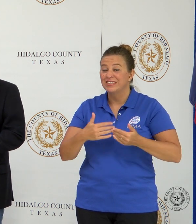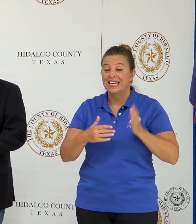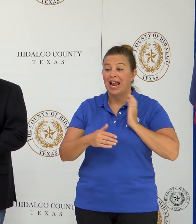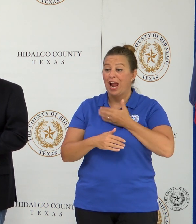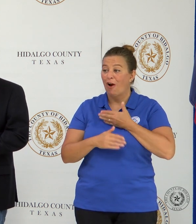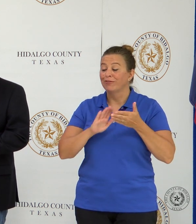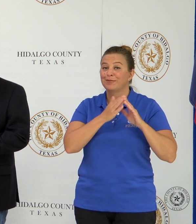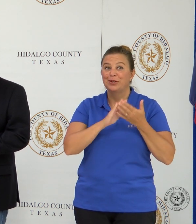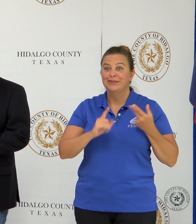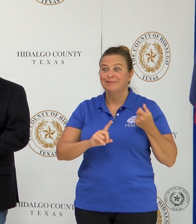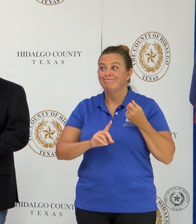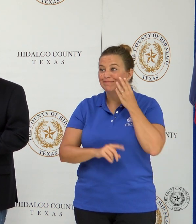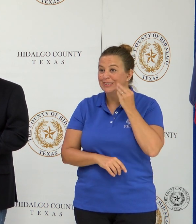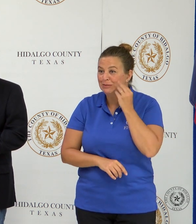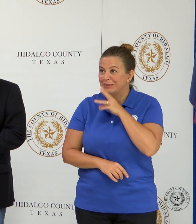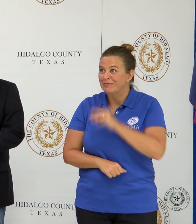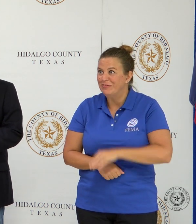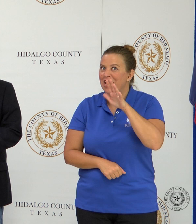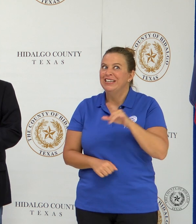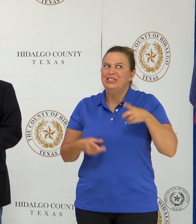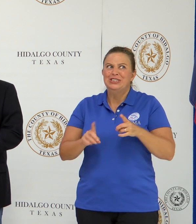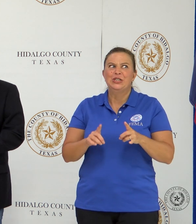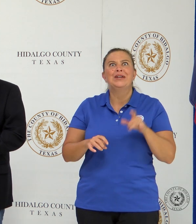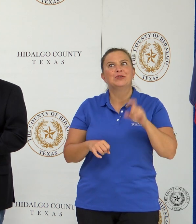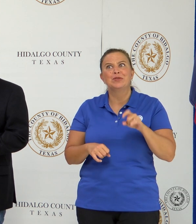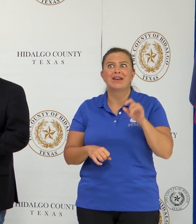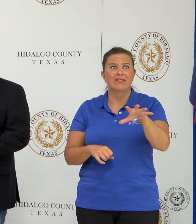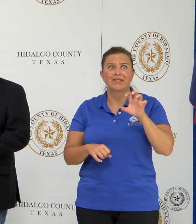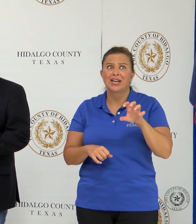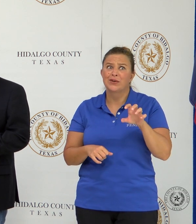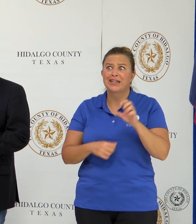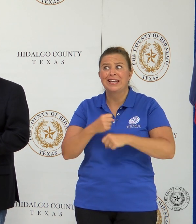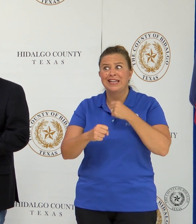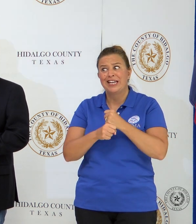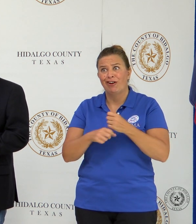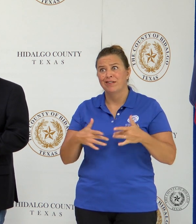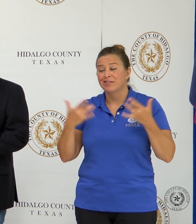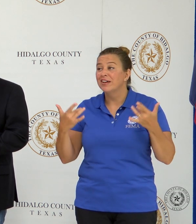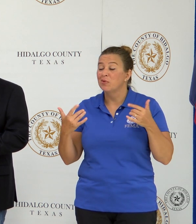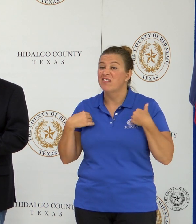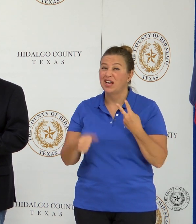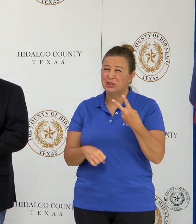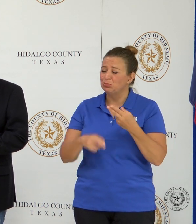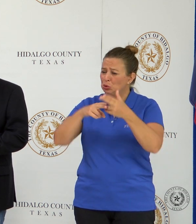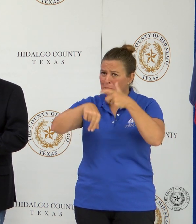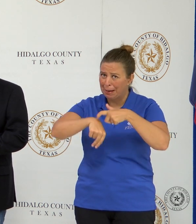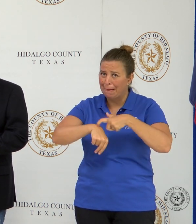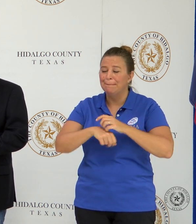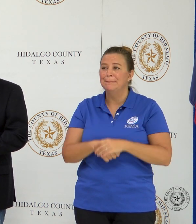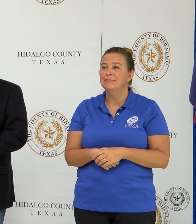impacted by flooding during what's supposed to be a 500-year event. We've had to in a very short time.